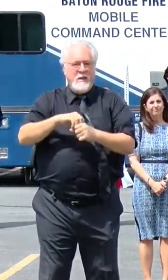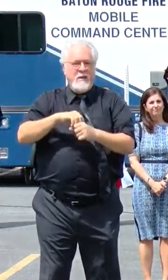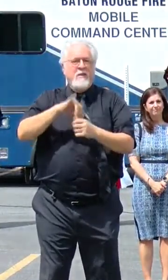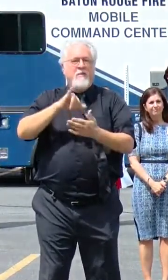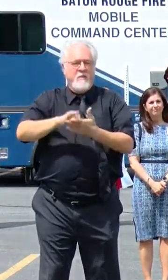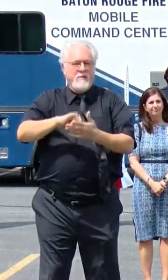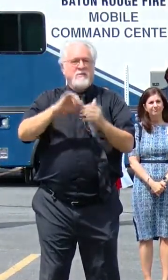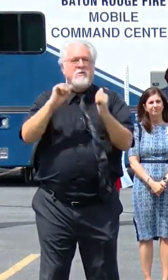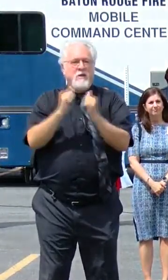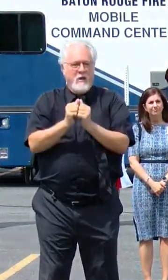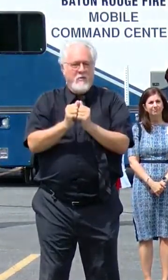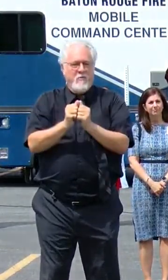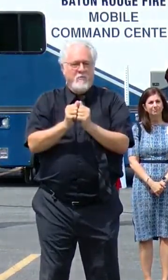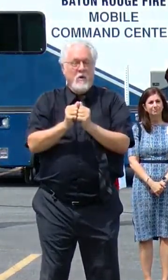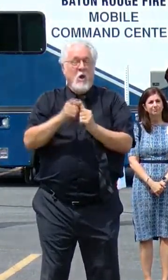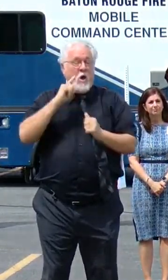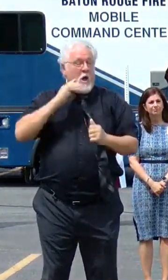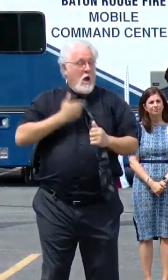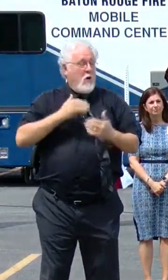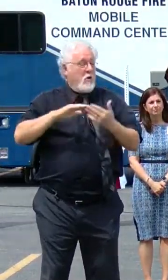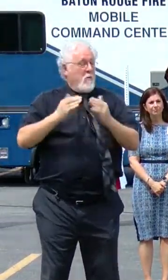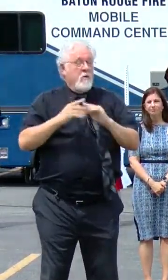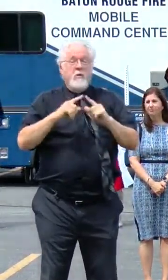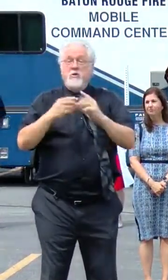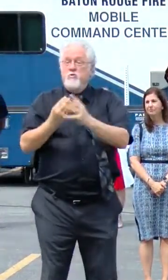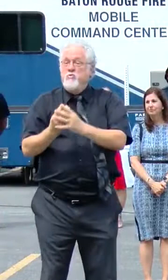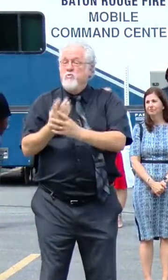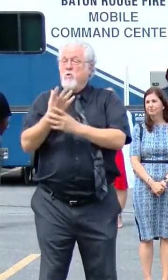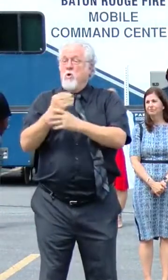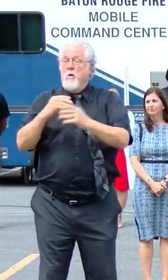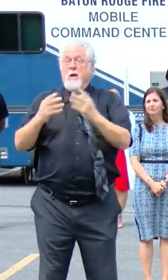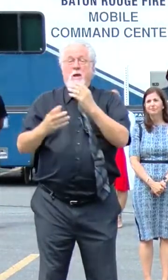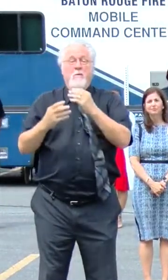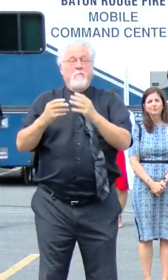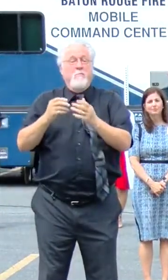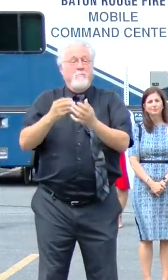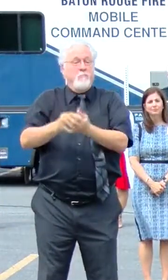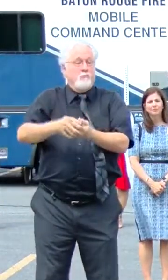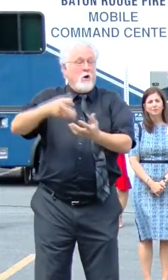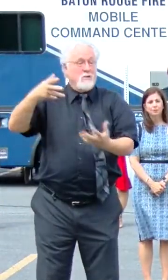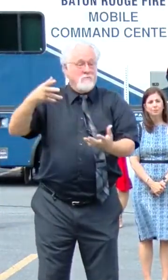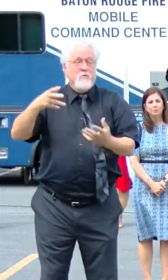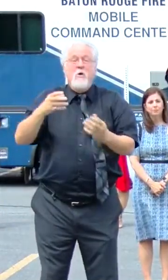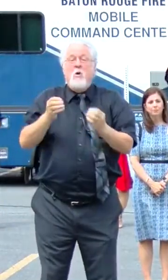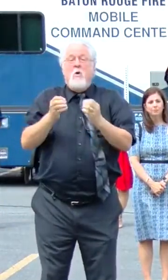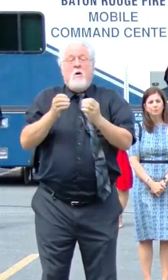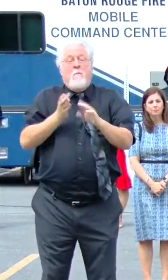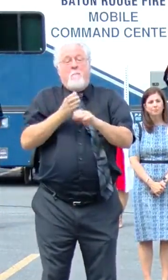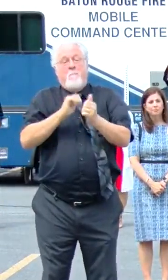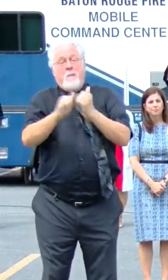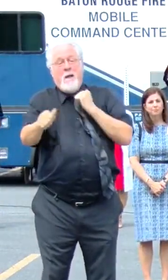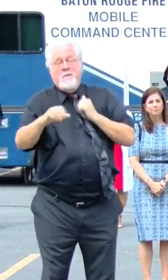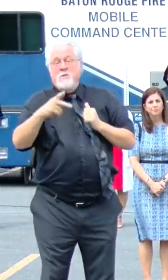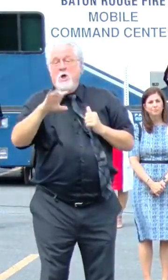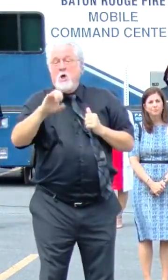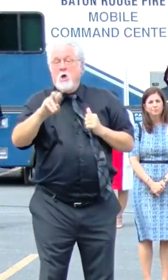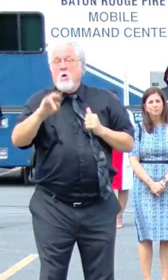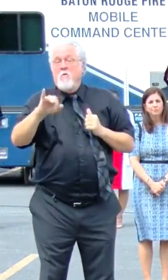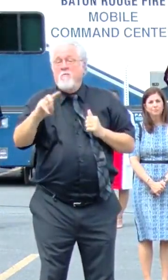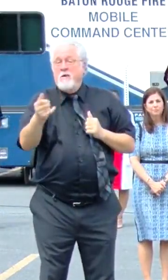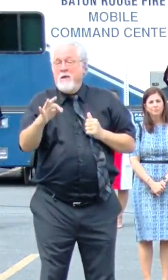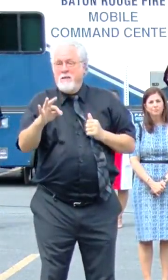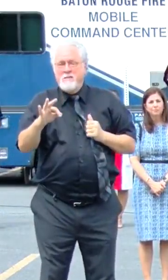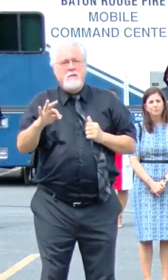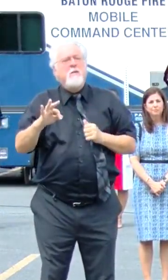together. And for our community to grow and prosper throughout and well beyond COVID-19, let us